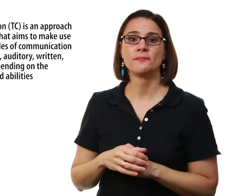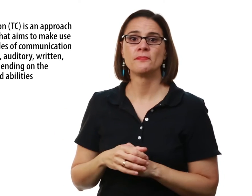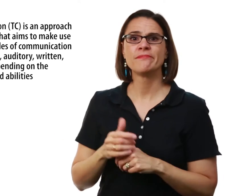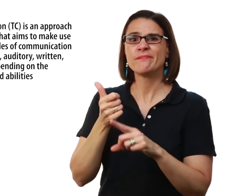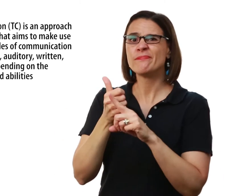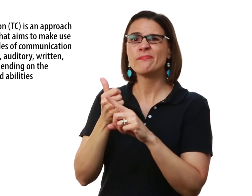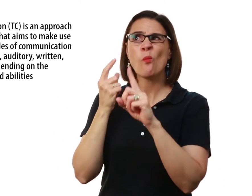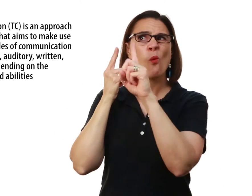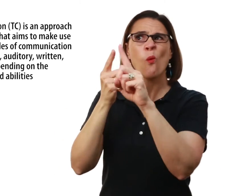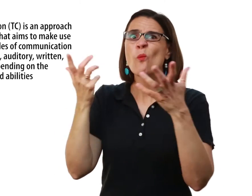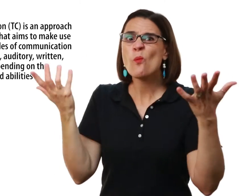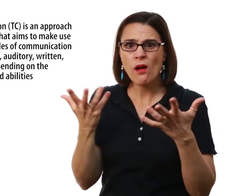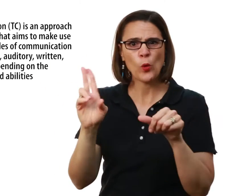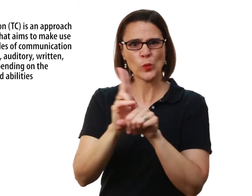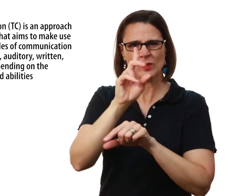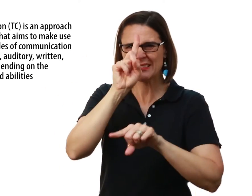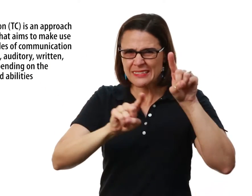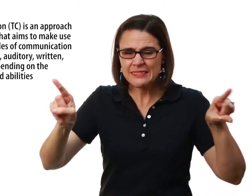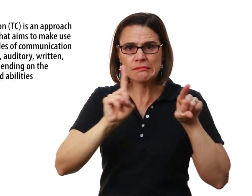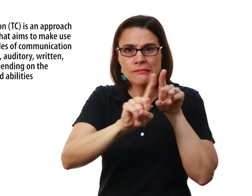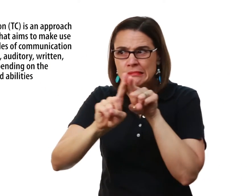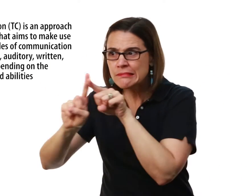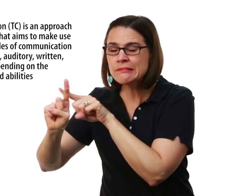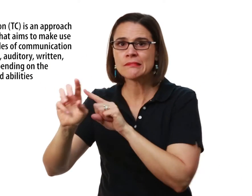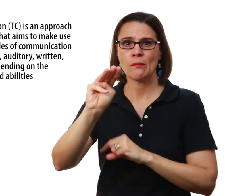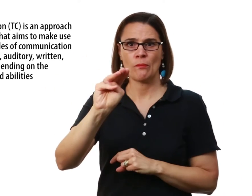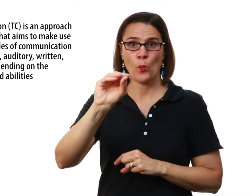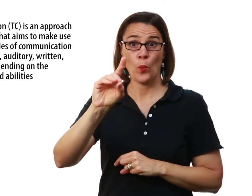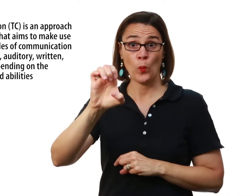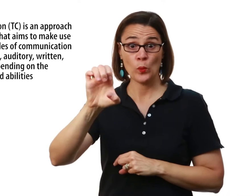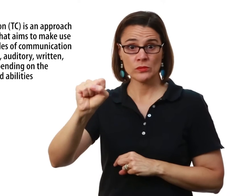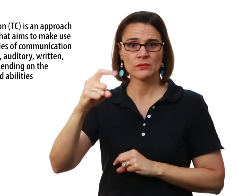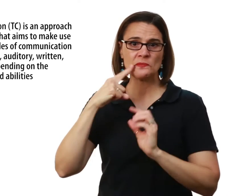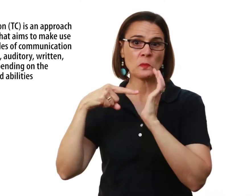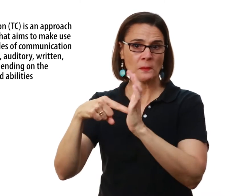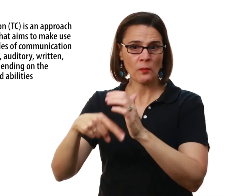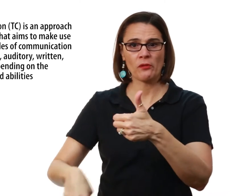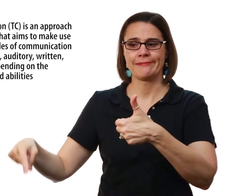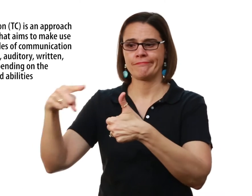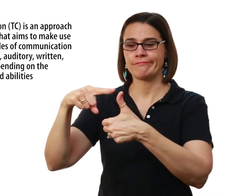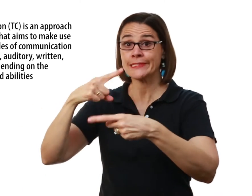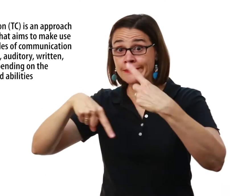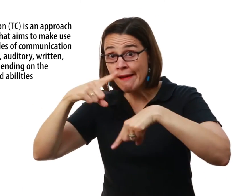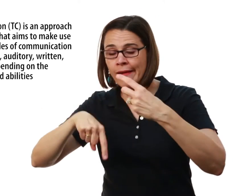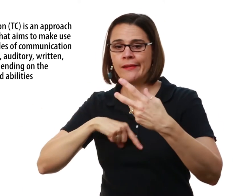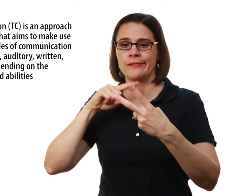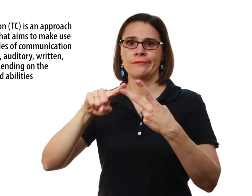Its goal is to use various different modes For example, signing,